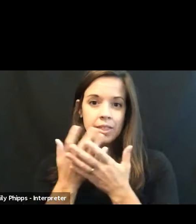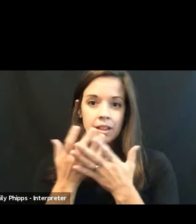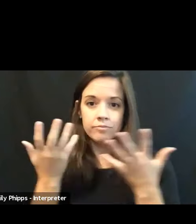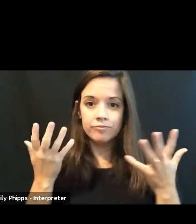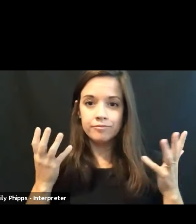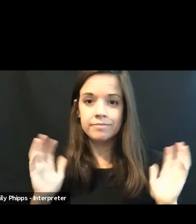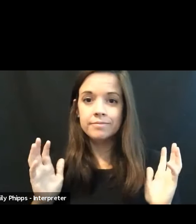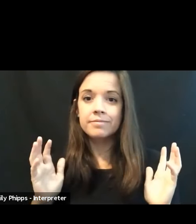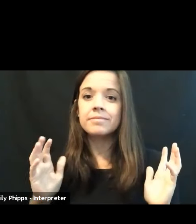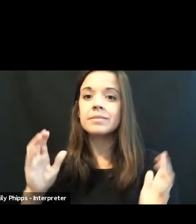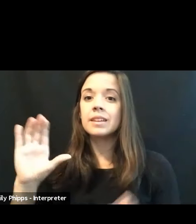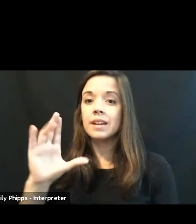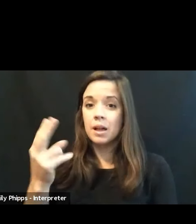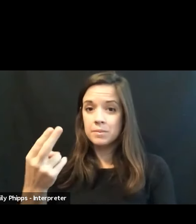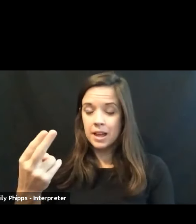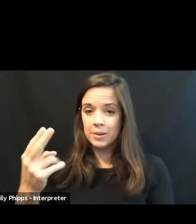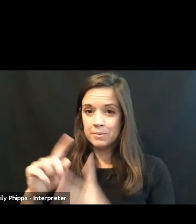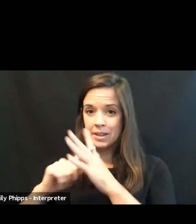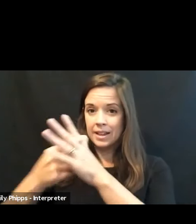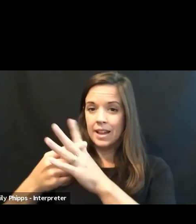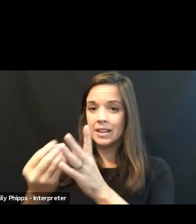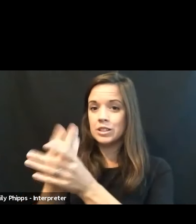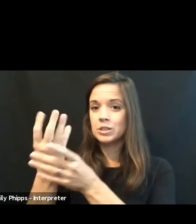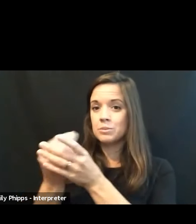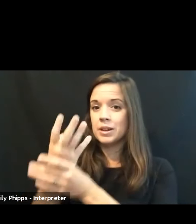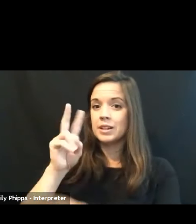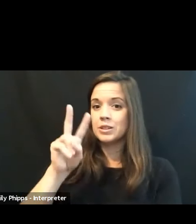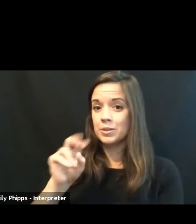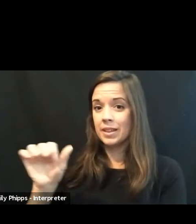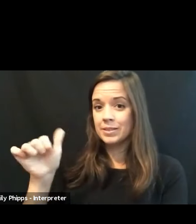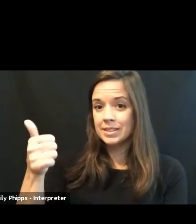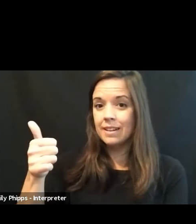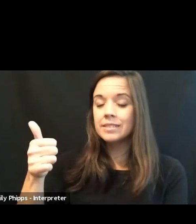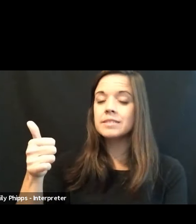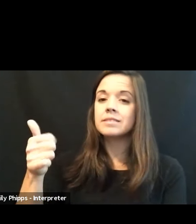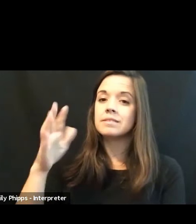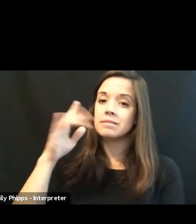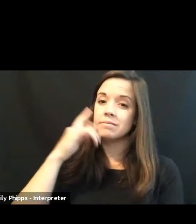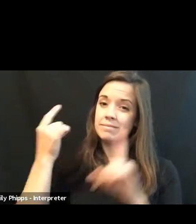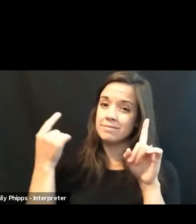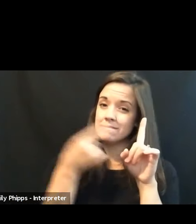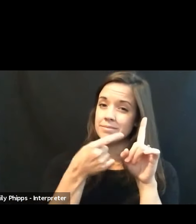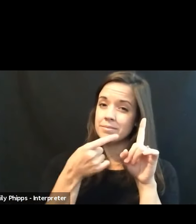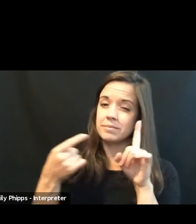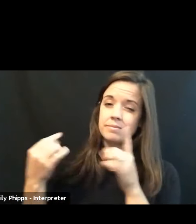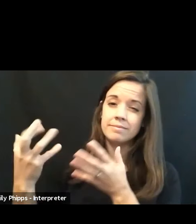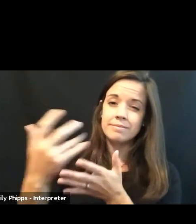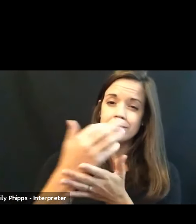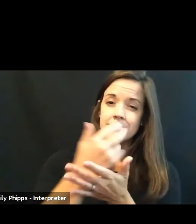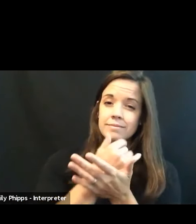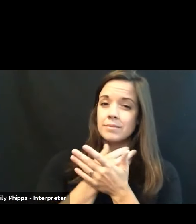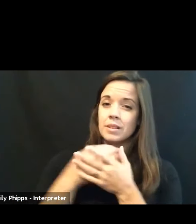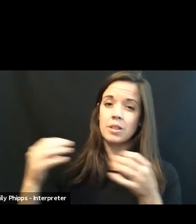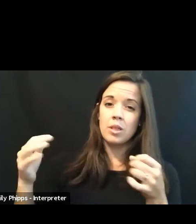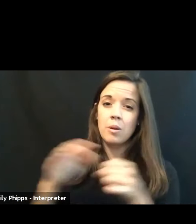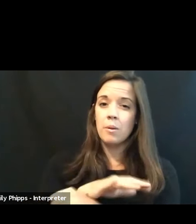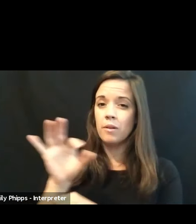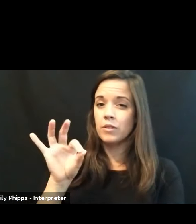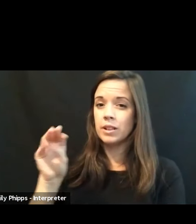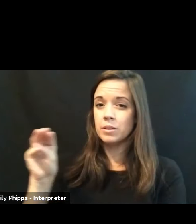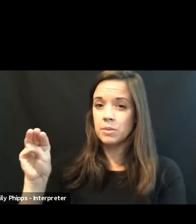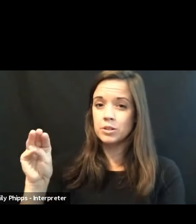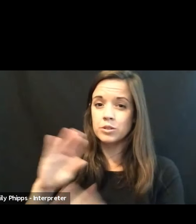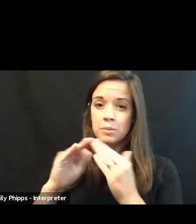Common Hour began in the spring of 2010 with the purpose of bringing the entire Franklin and Marshall community together